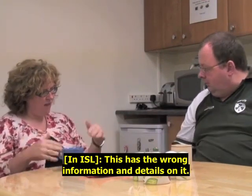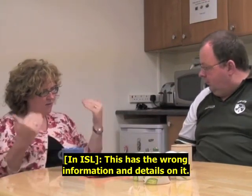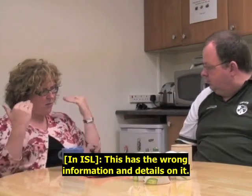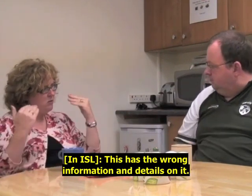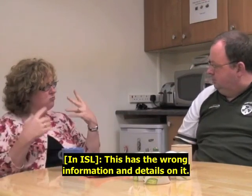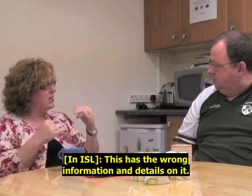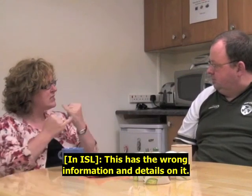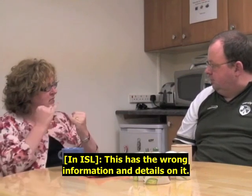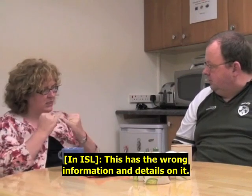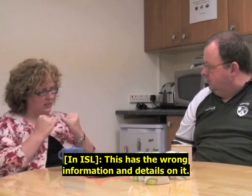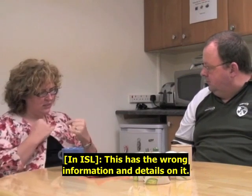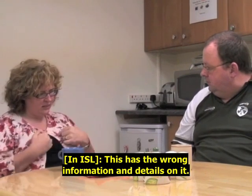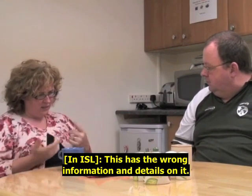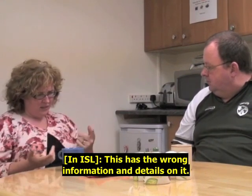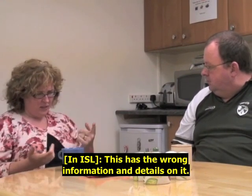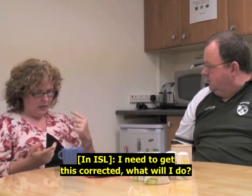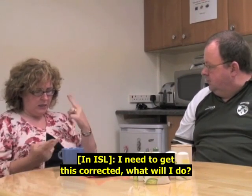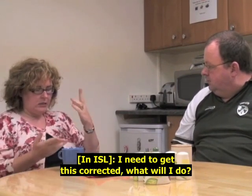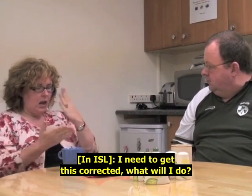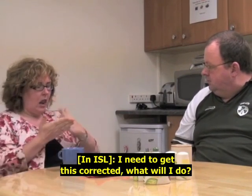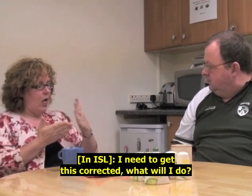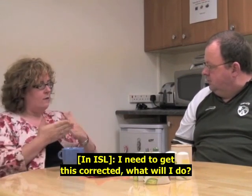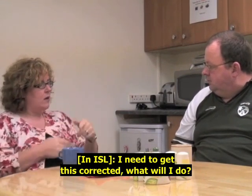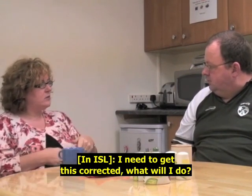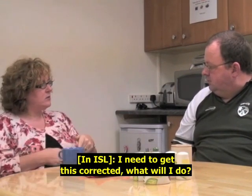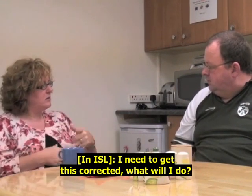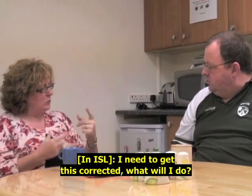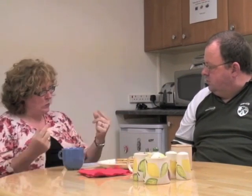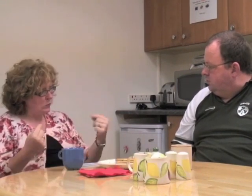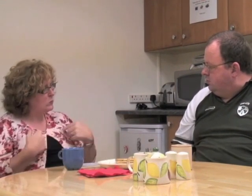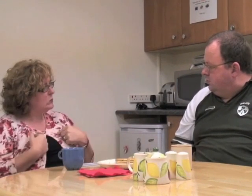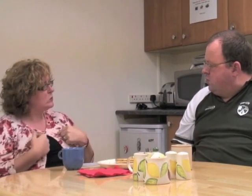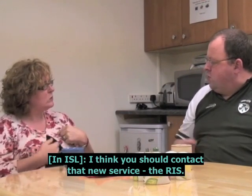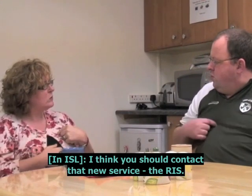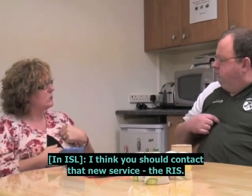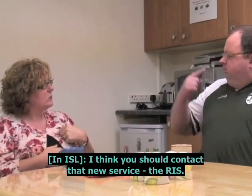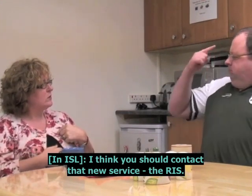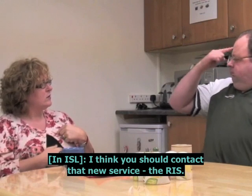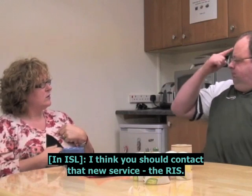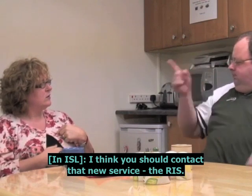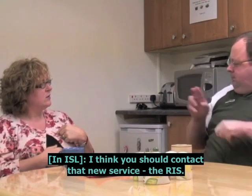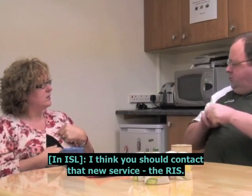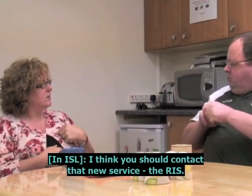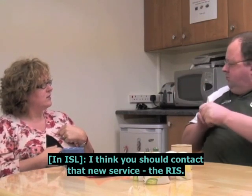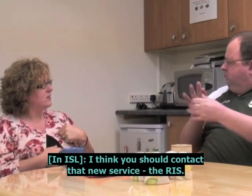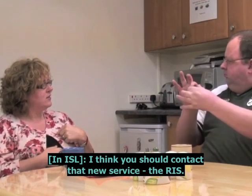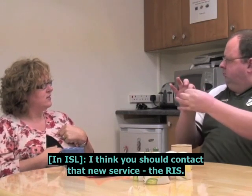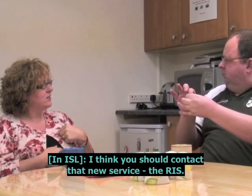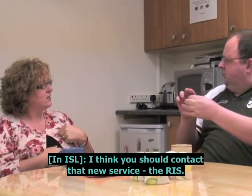This has the wrong information and details on it, I need to get it corrected. What will I do? Oh, think you should contact that